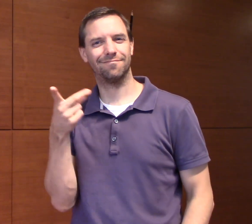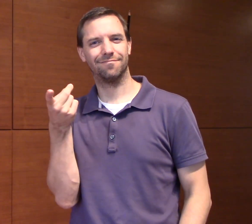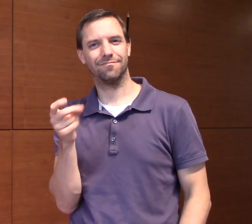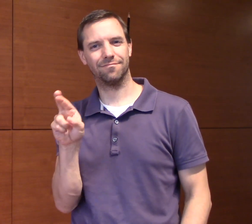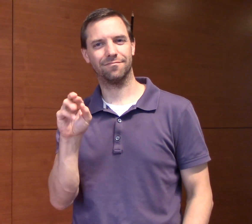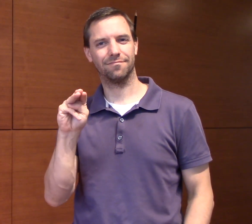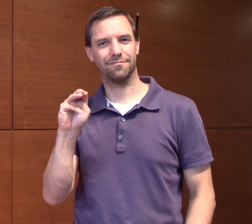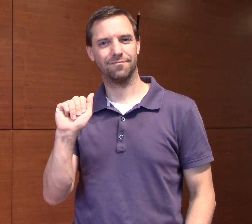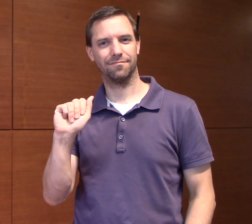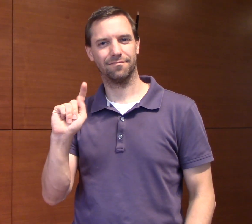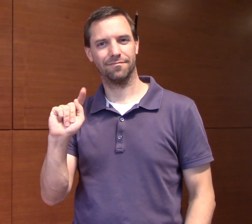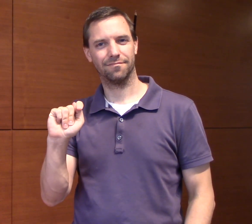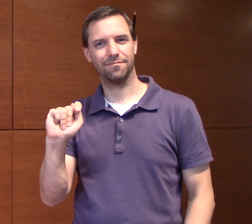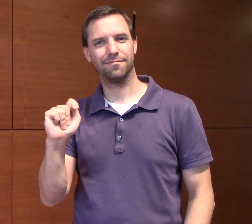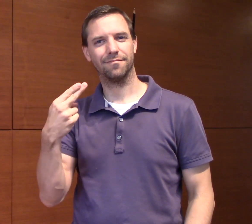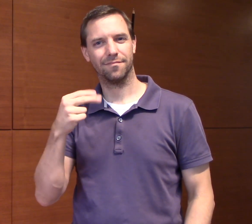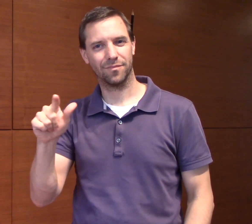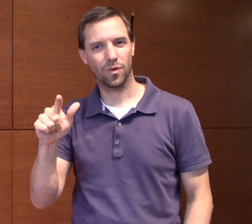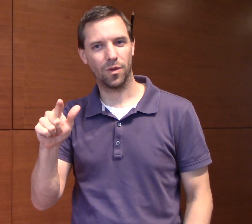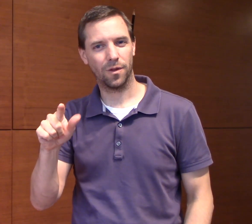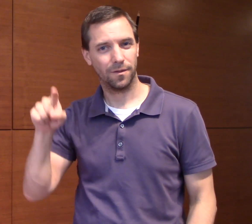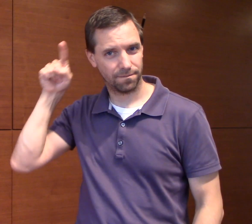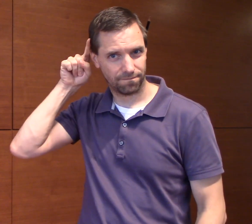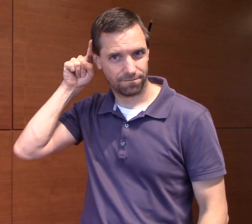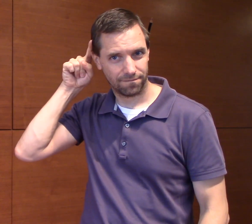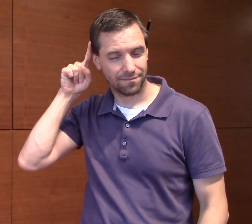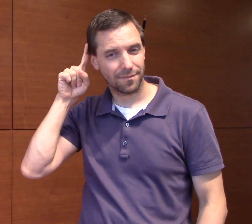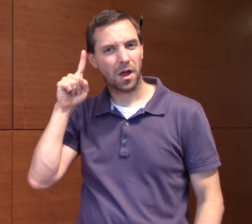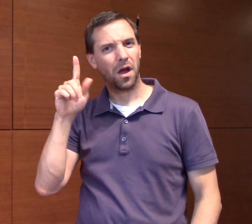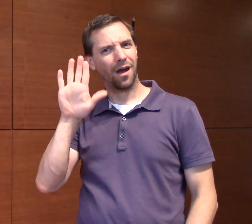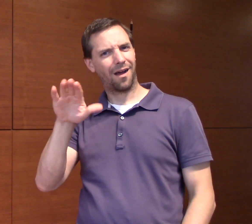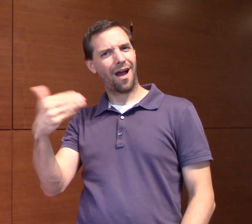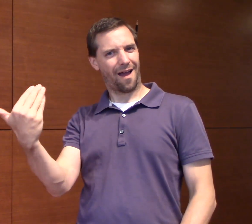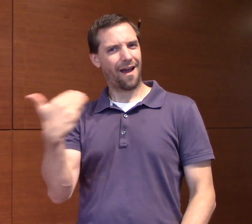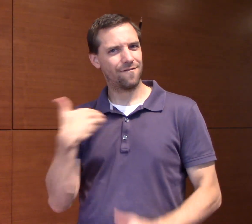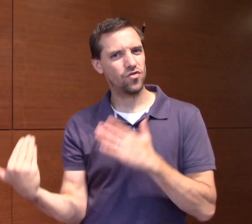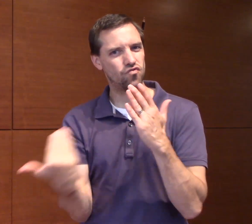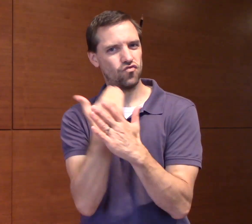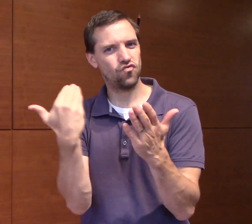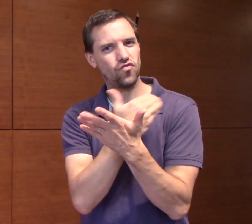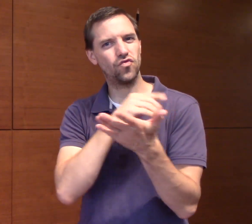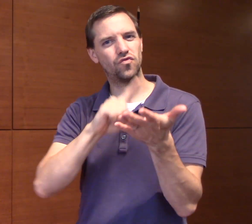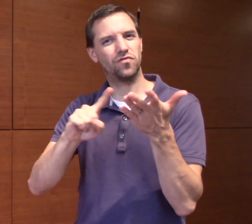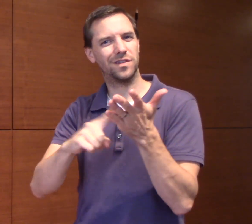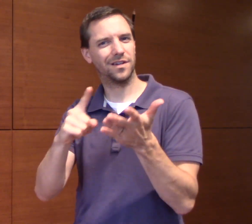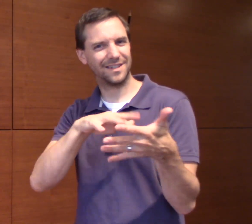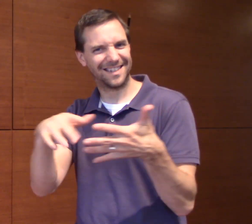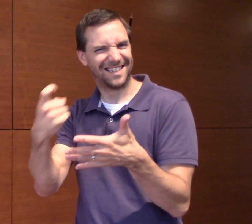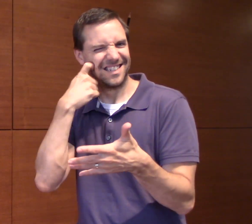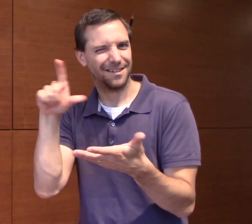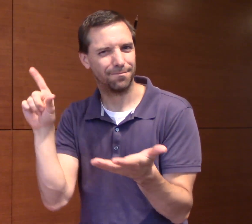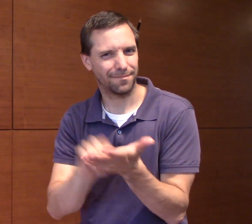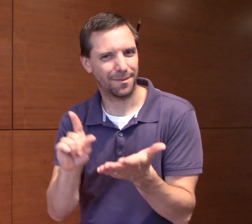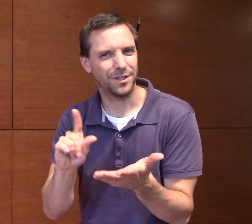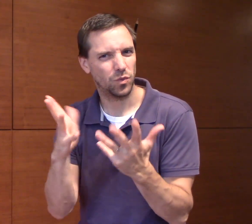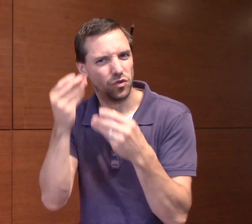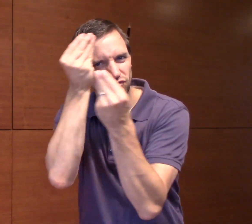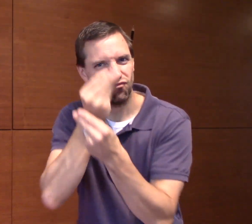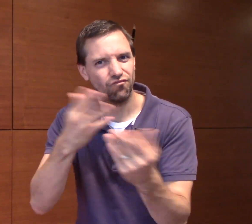Hello, everyone. My name is Dr. Matthew Hall, and I have a new research study that's